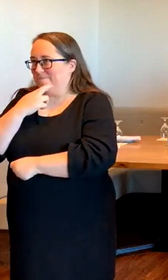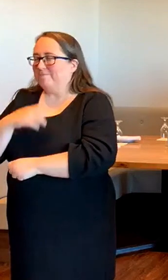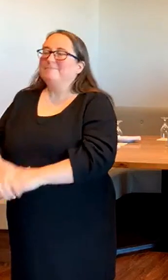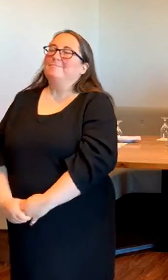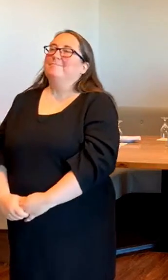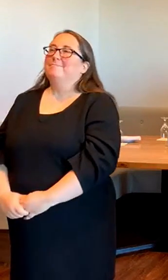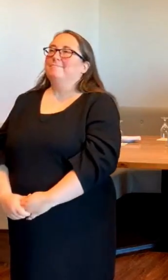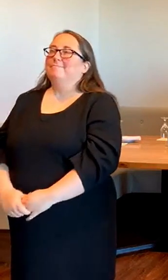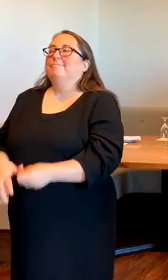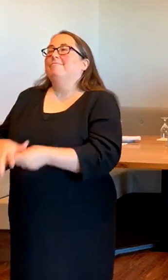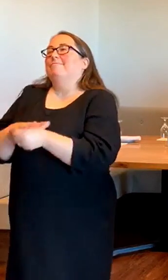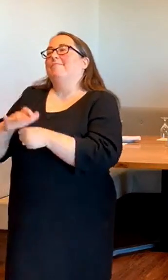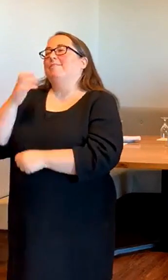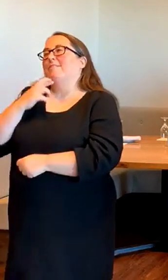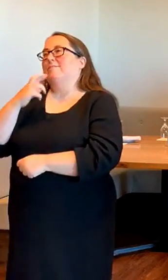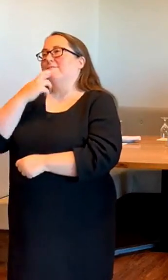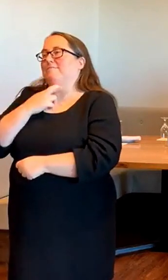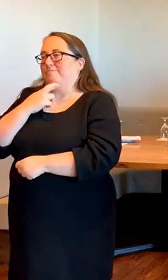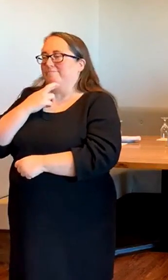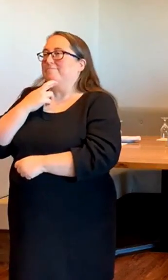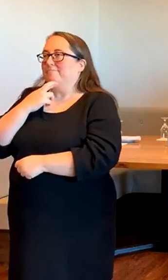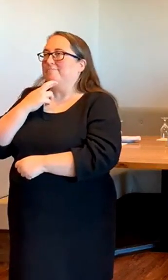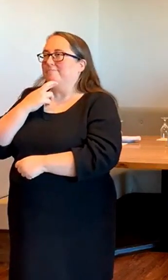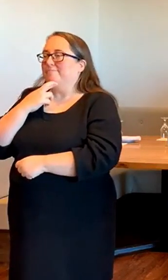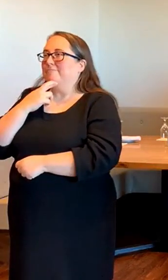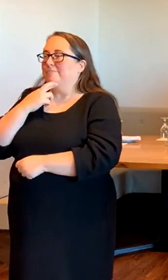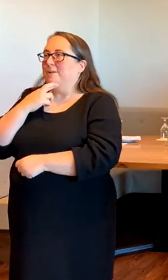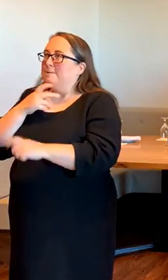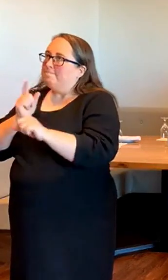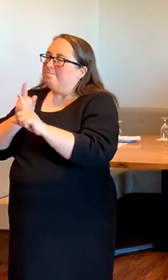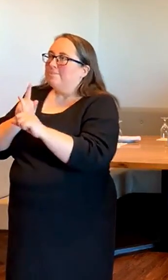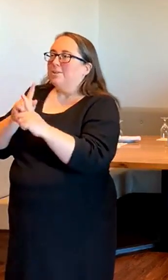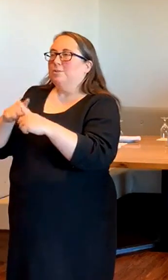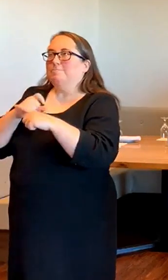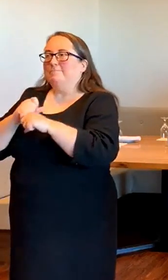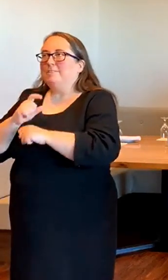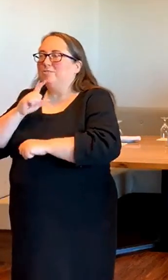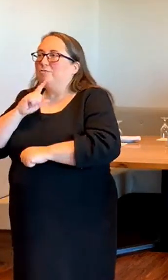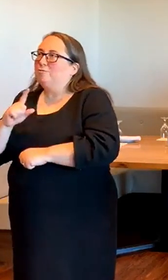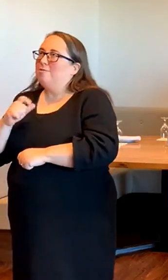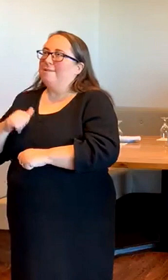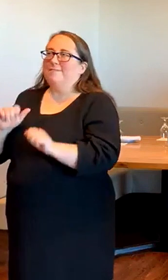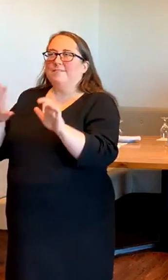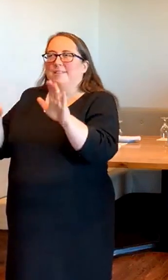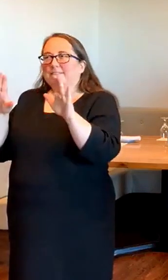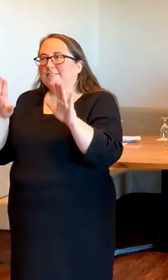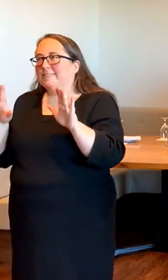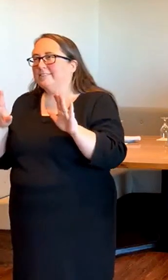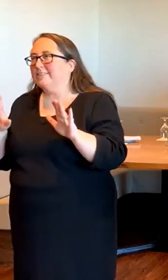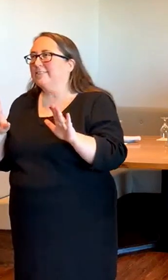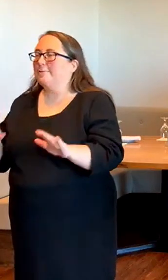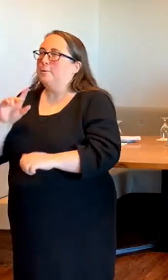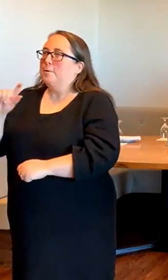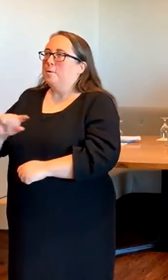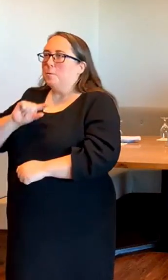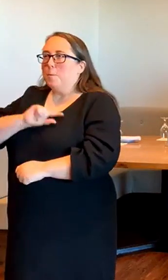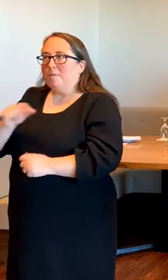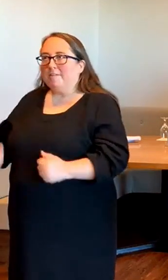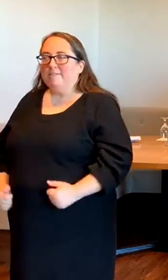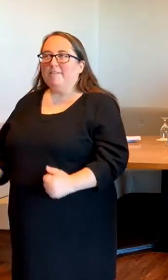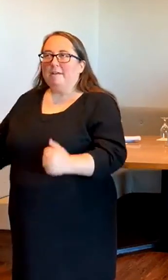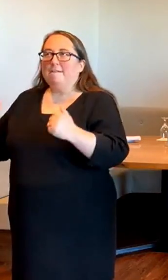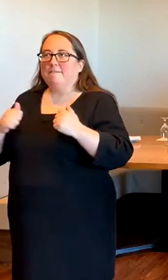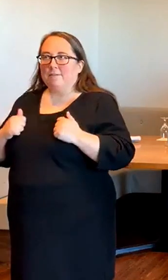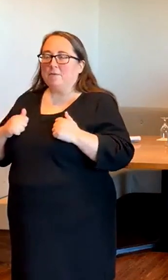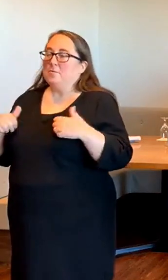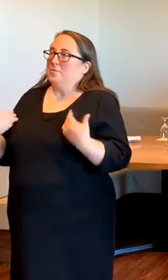Our local restaurants not only work to ensure that we have a fantastic quality of life, but